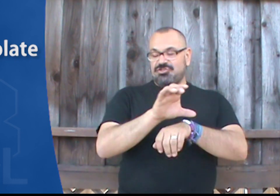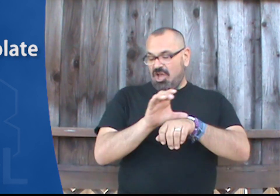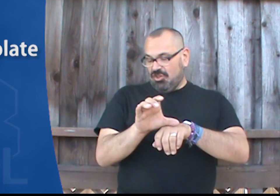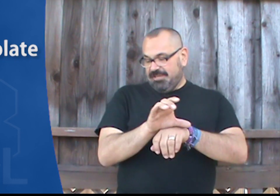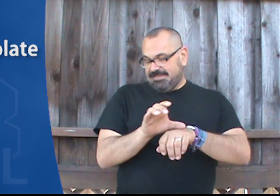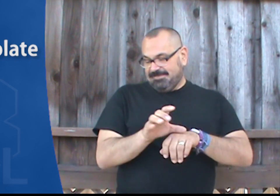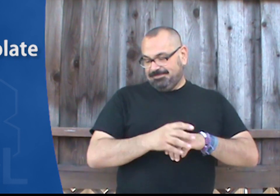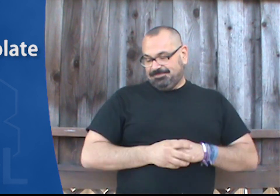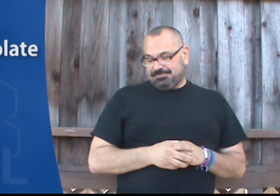chocolate.